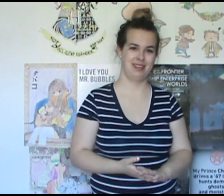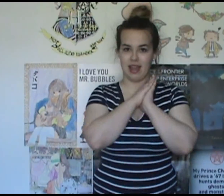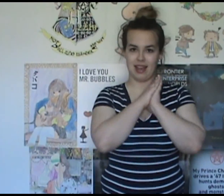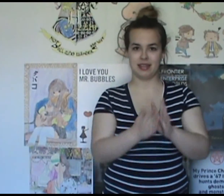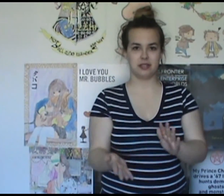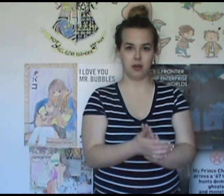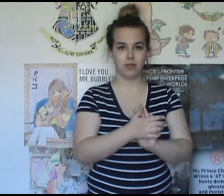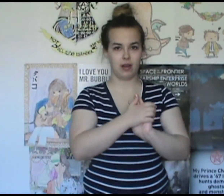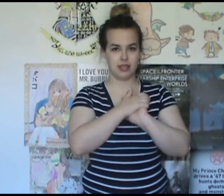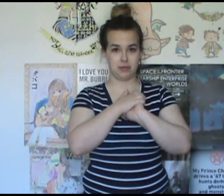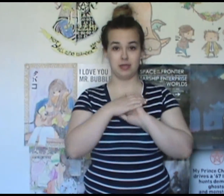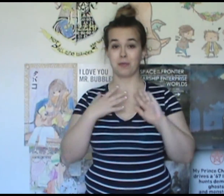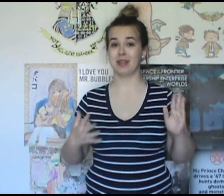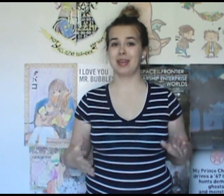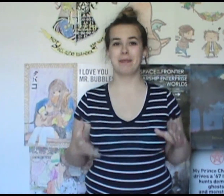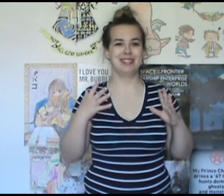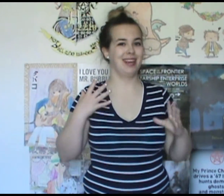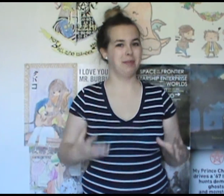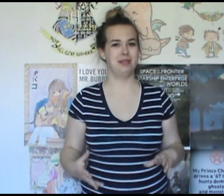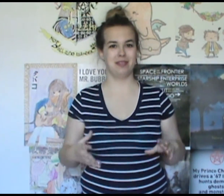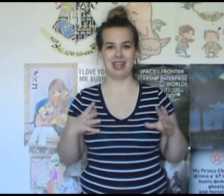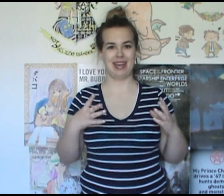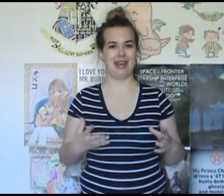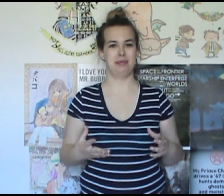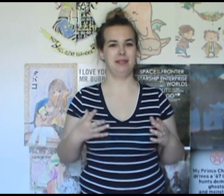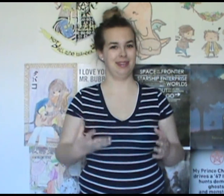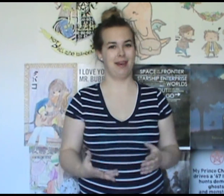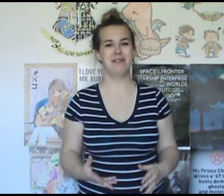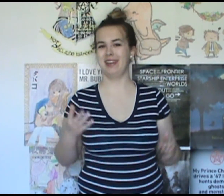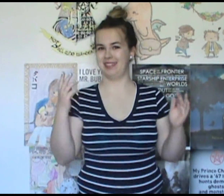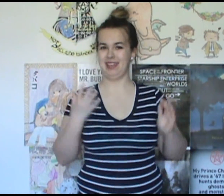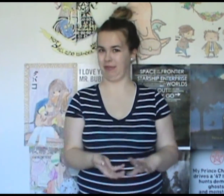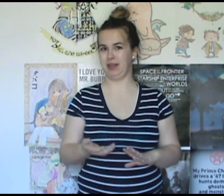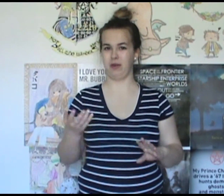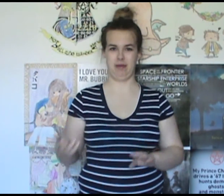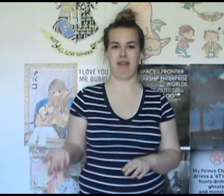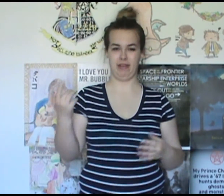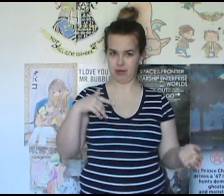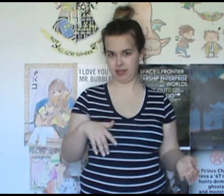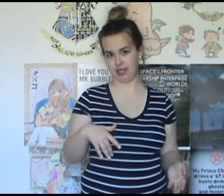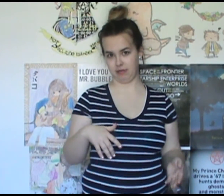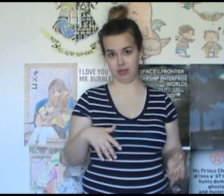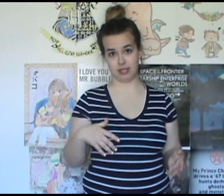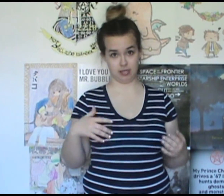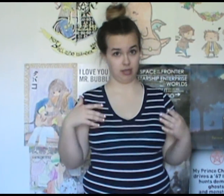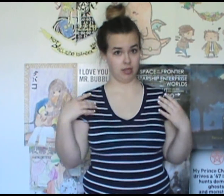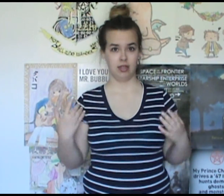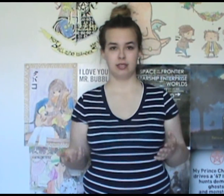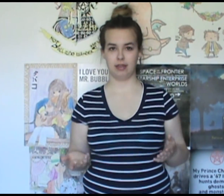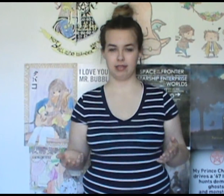And just overall this was a really amazing episode that I absolutely loved and it's definitely going on my favorite list for this series